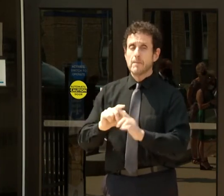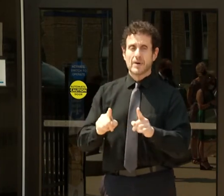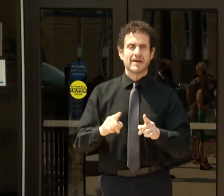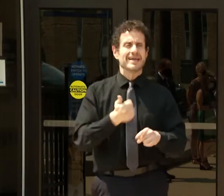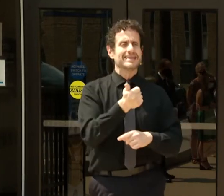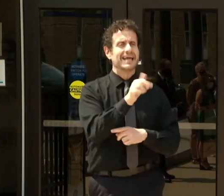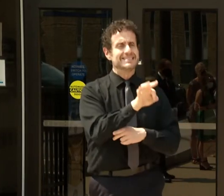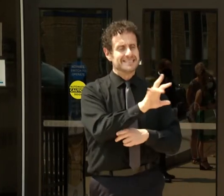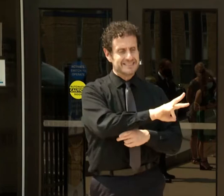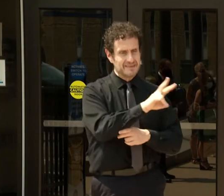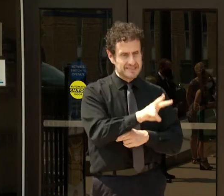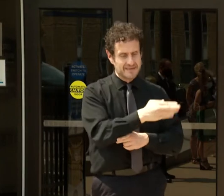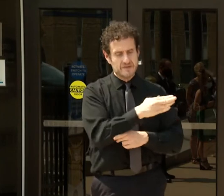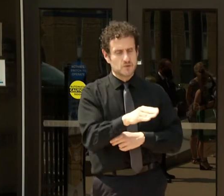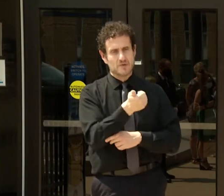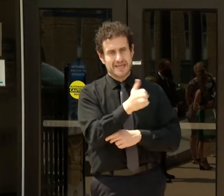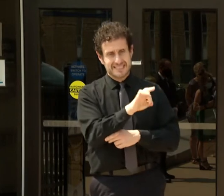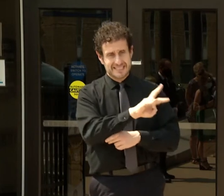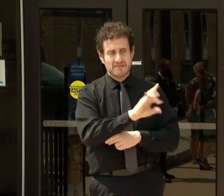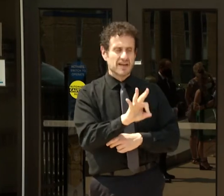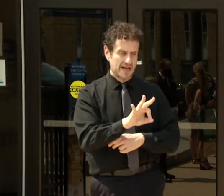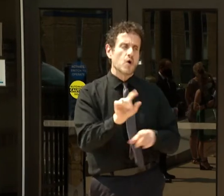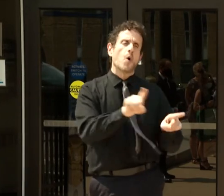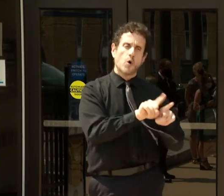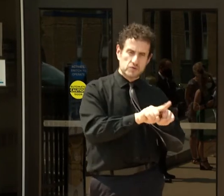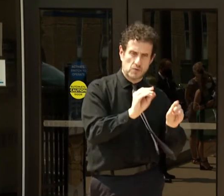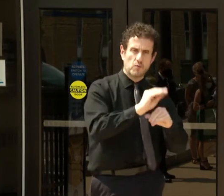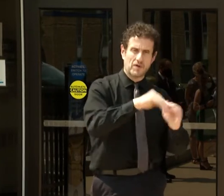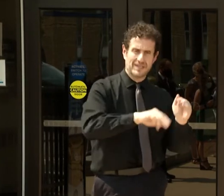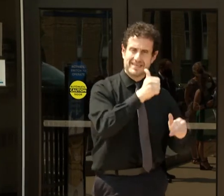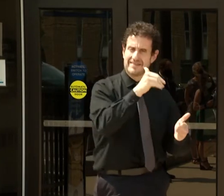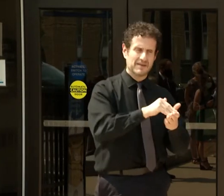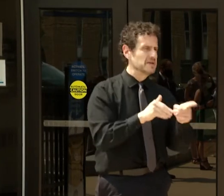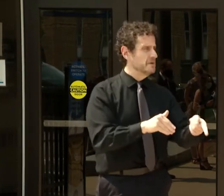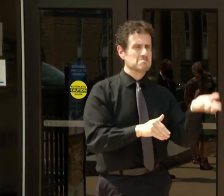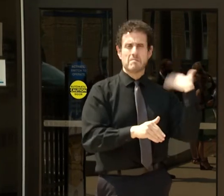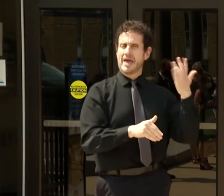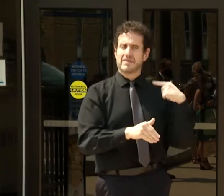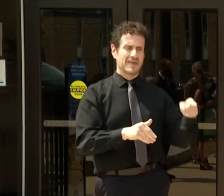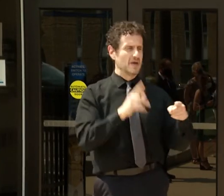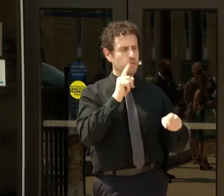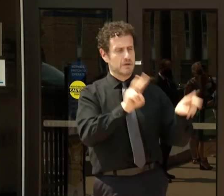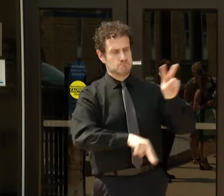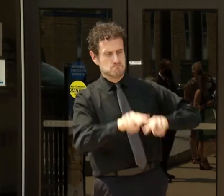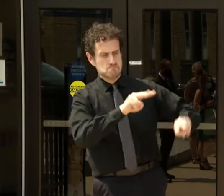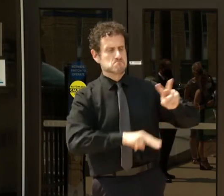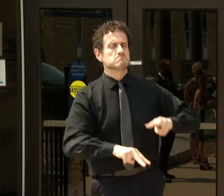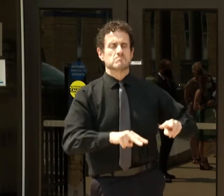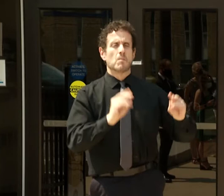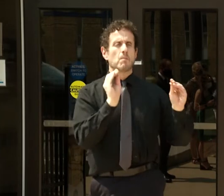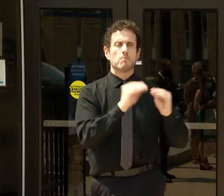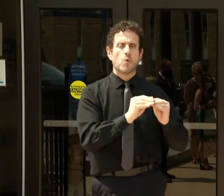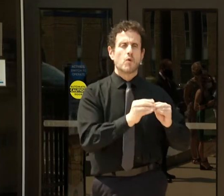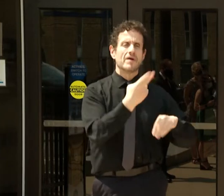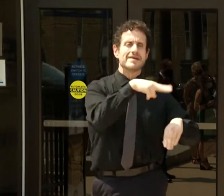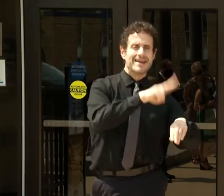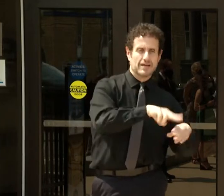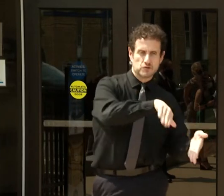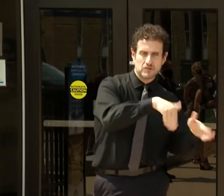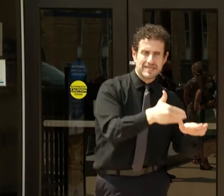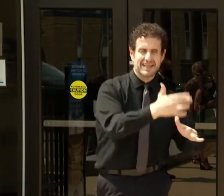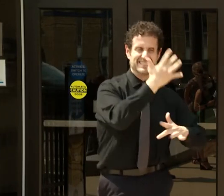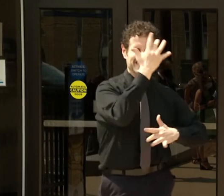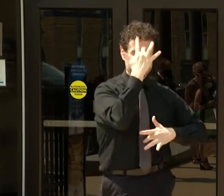and 1979, but our jurisdiction was much broader in those days, covering more natural